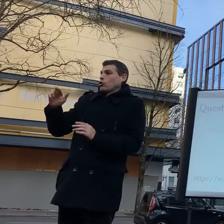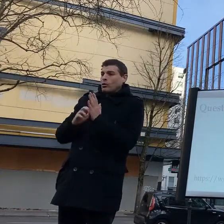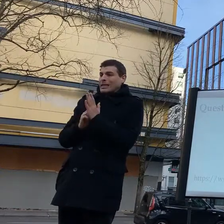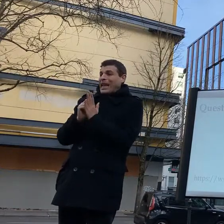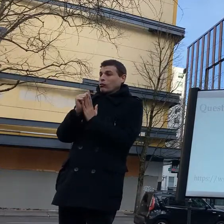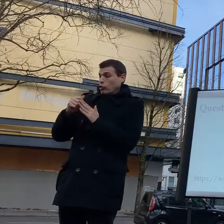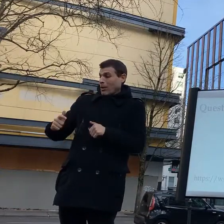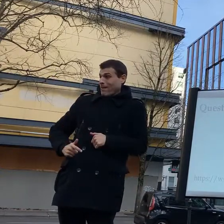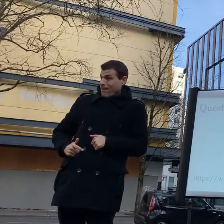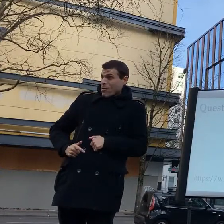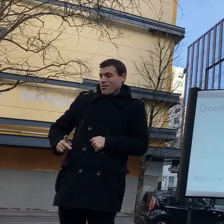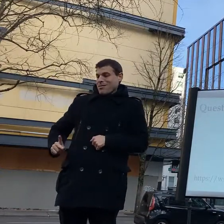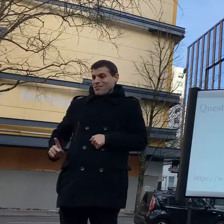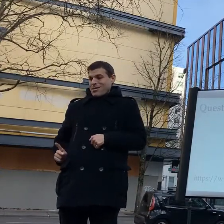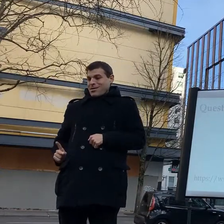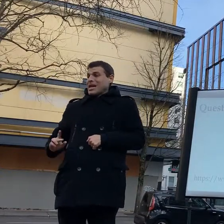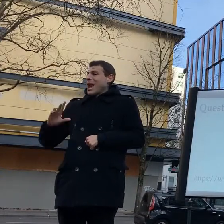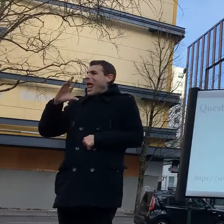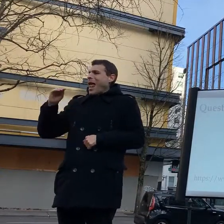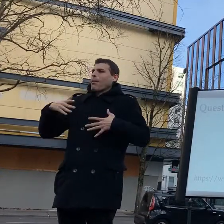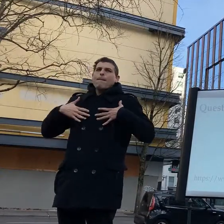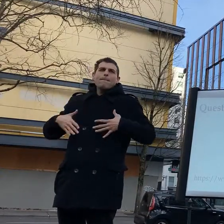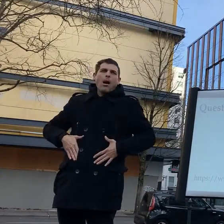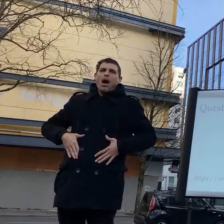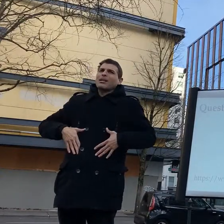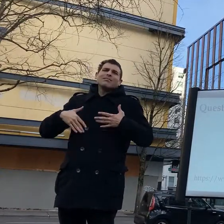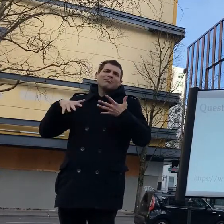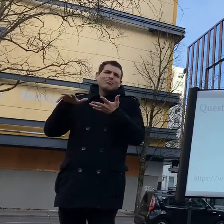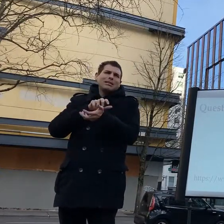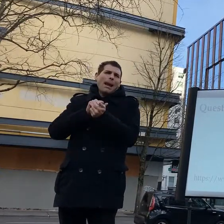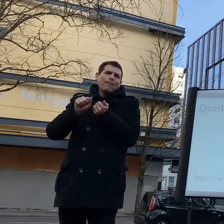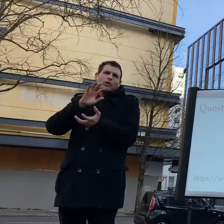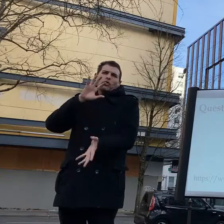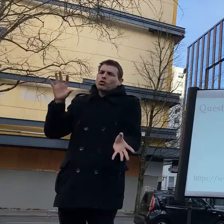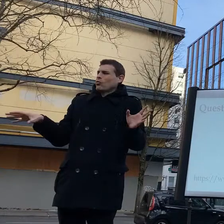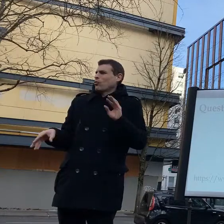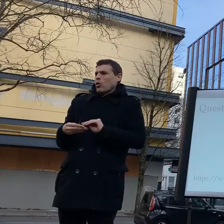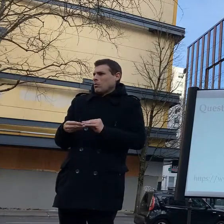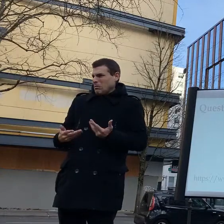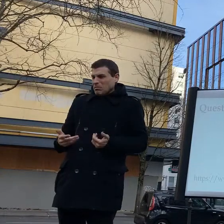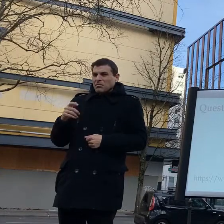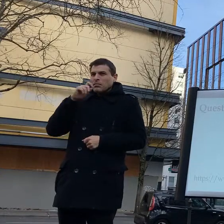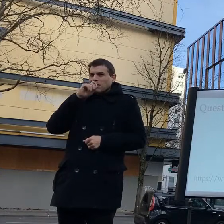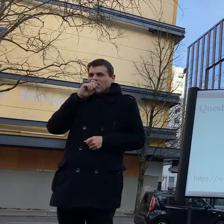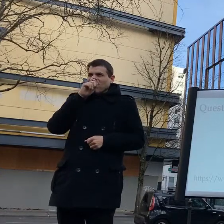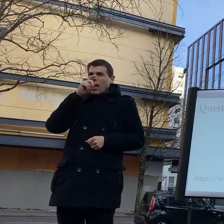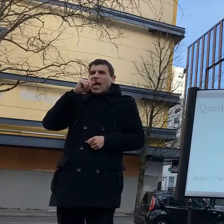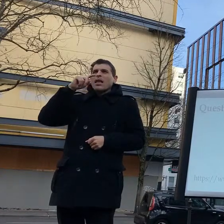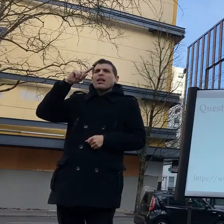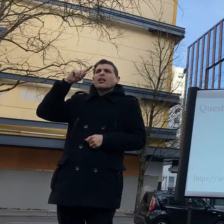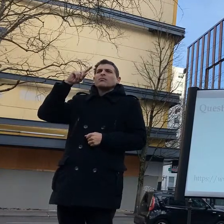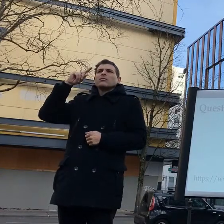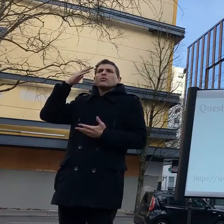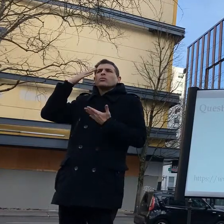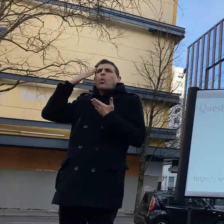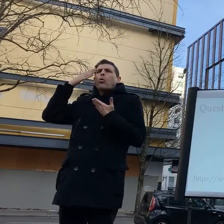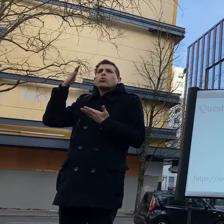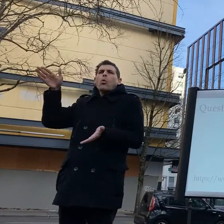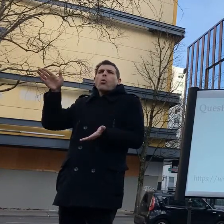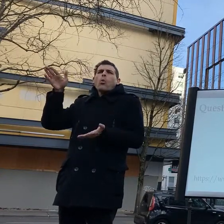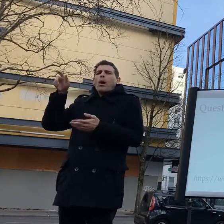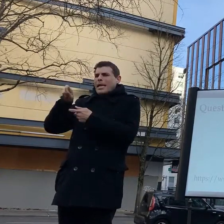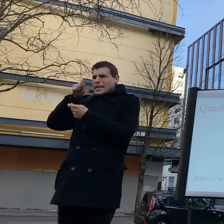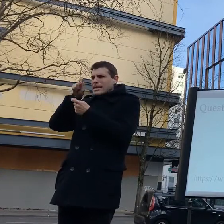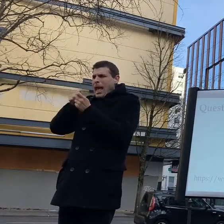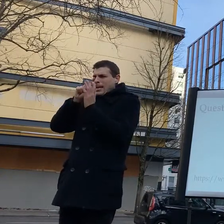chemicals are causing this or what uh practical munitions or gases are causing this totally yeah so the question was about um